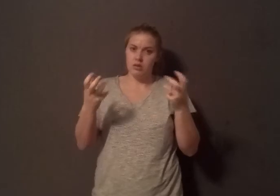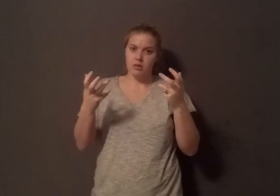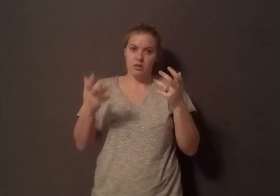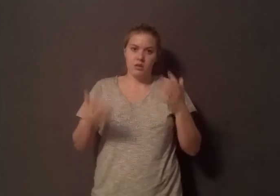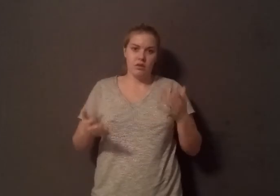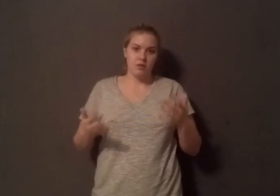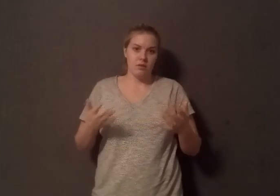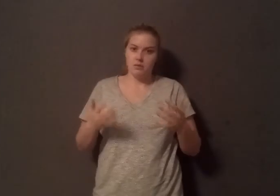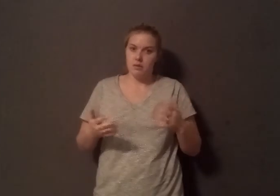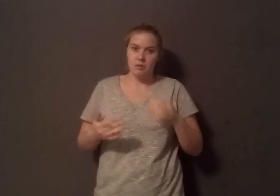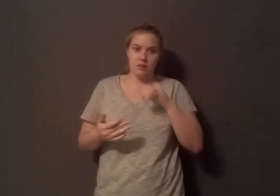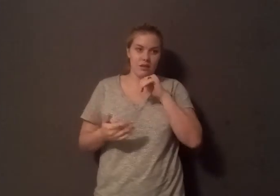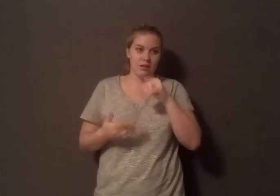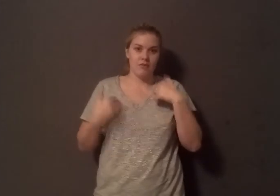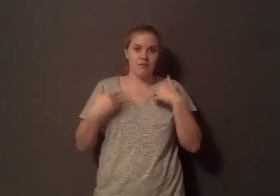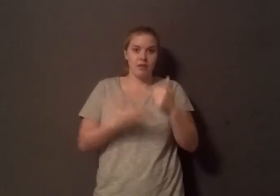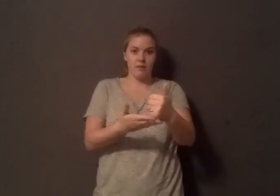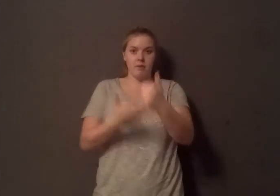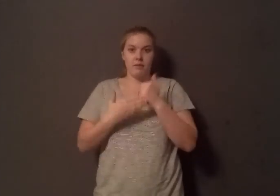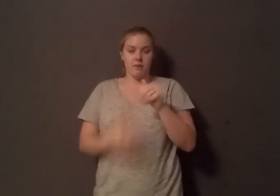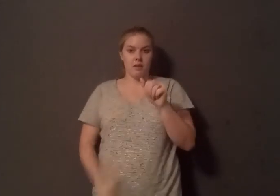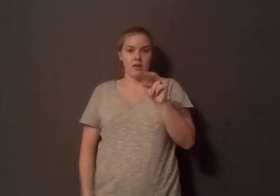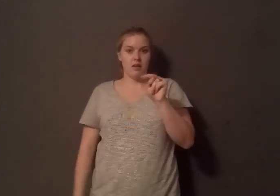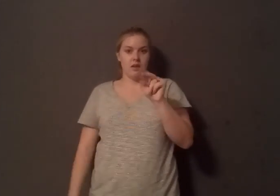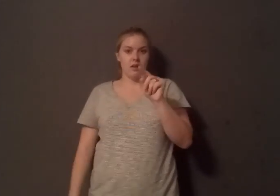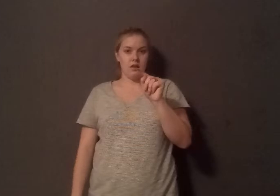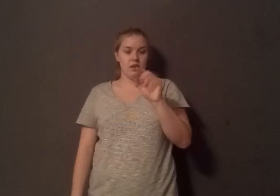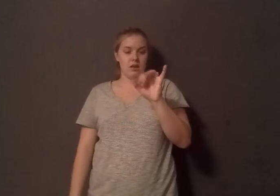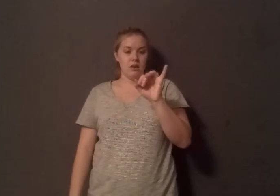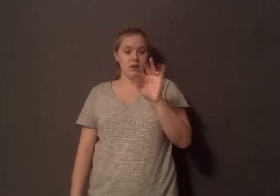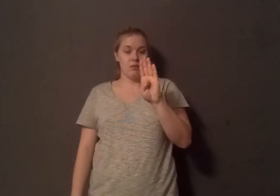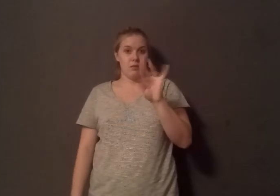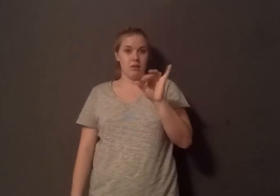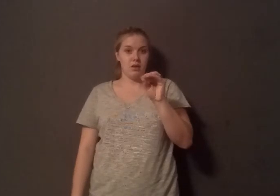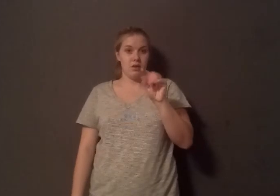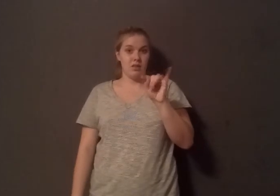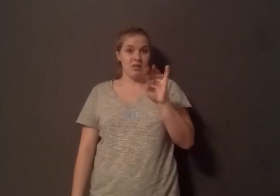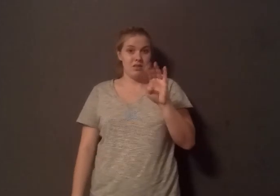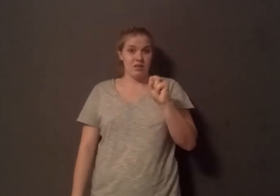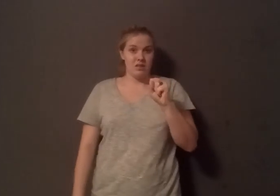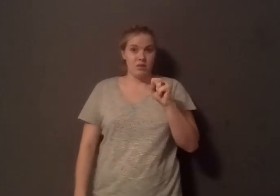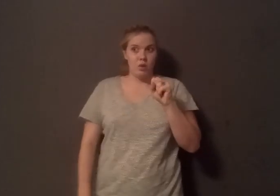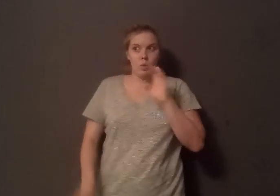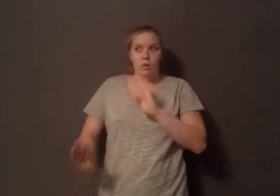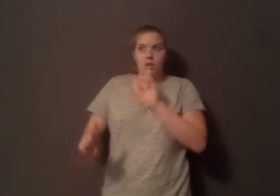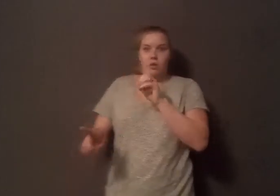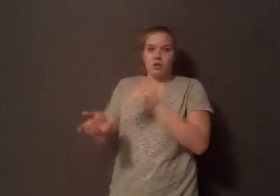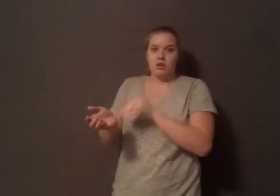surgery to have a fatal infection. You'll be at risk going to the dentist if you have a tooth extracted. Or it'll be like Civil War medicine. You get an infection